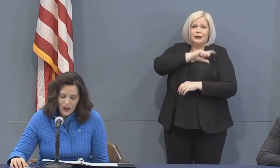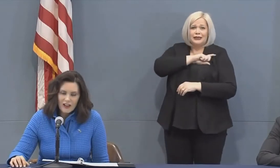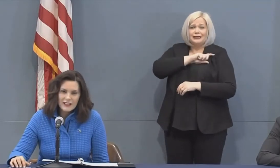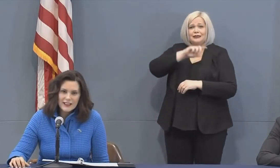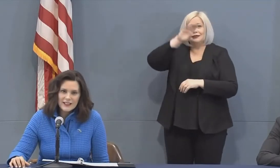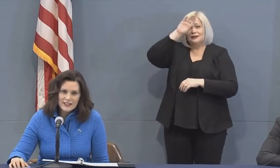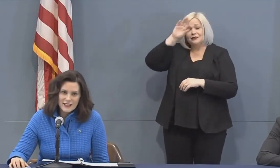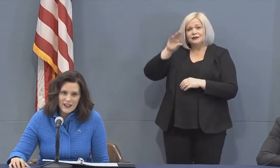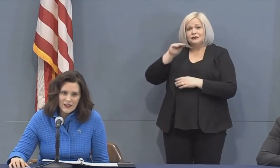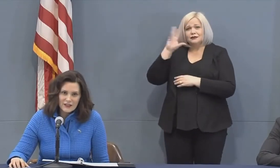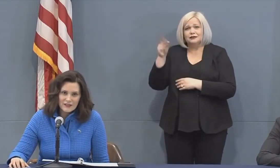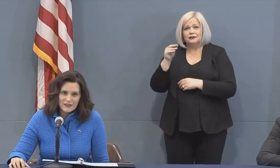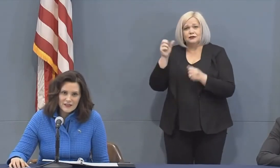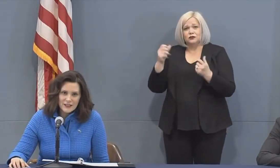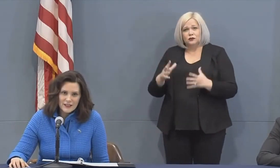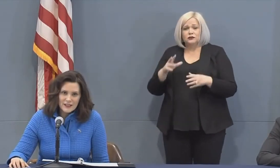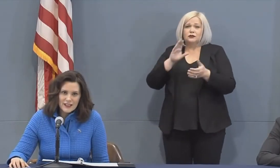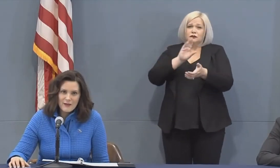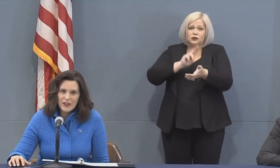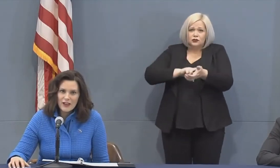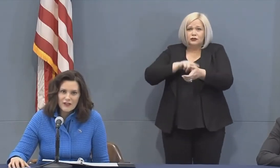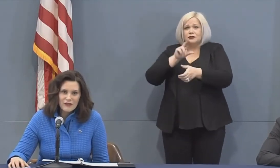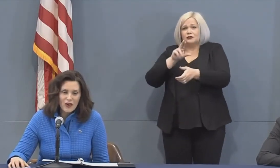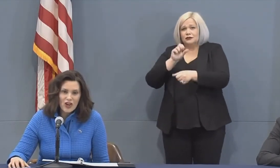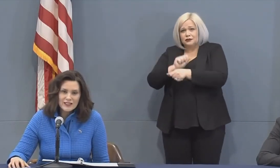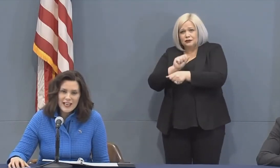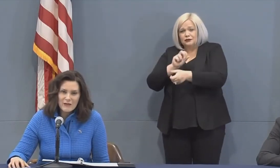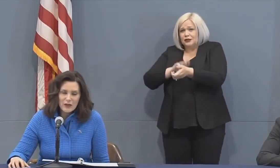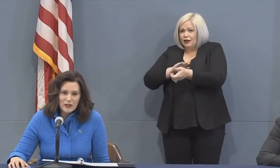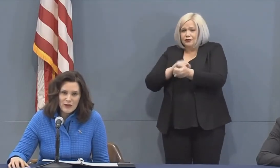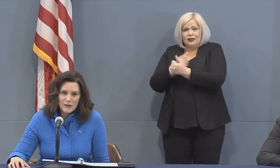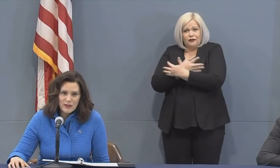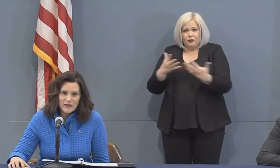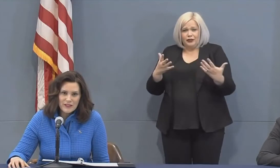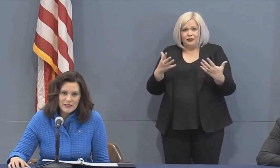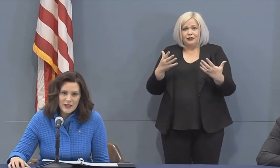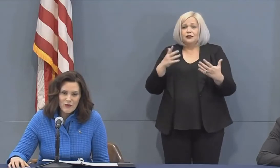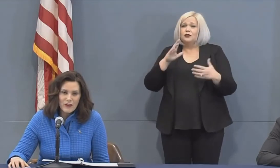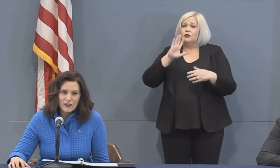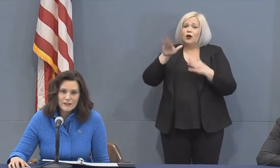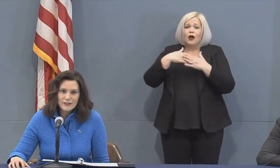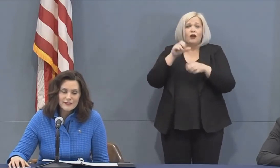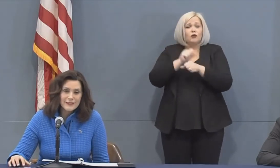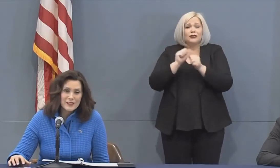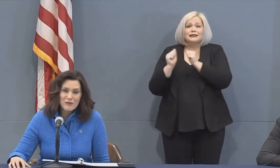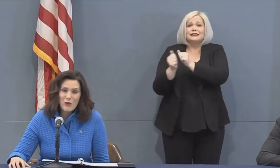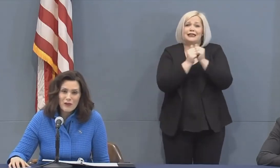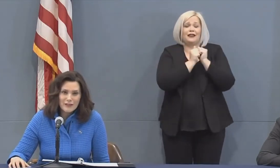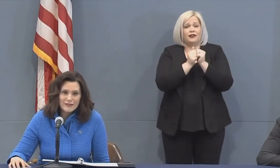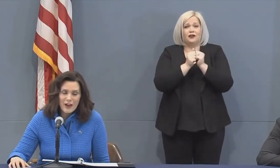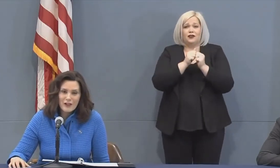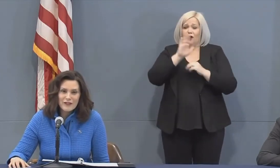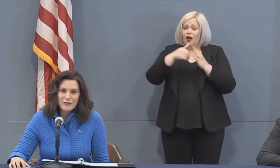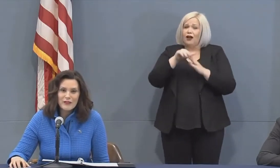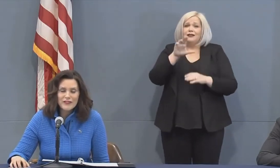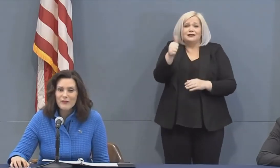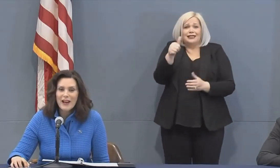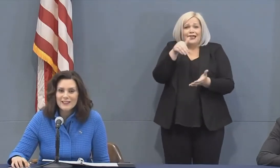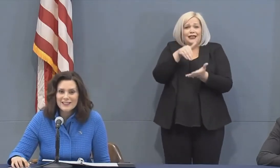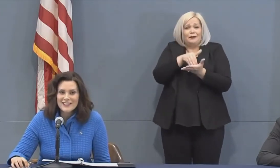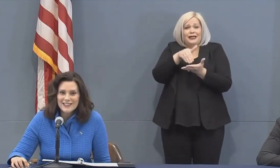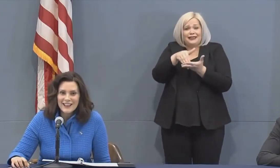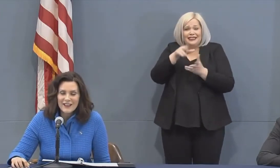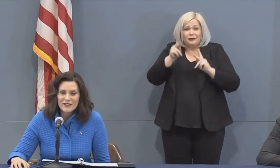We're all in this together. I'm the governor for all 10 million people of this state, whether you support all of the